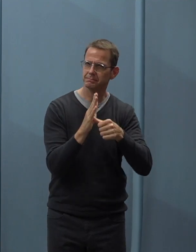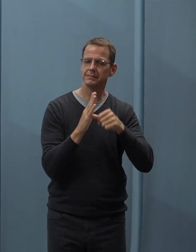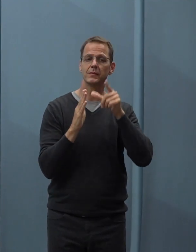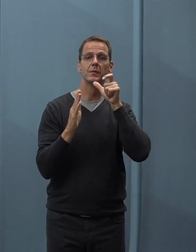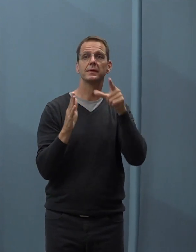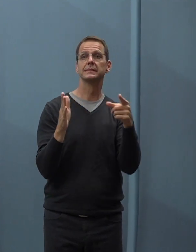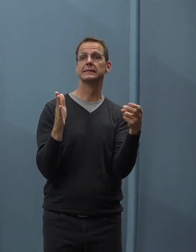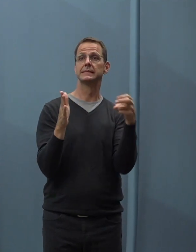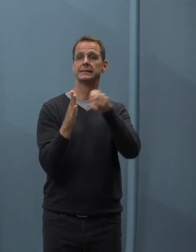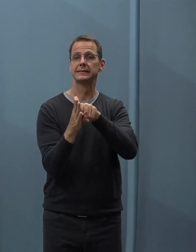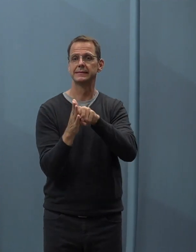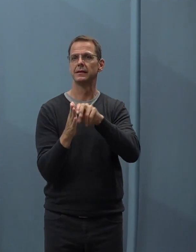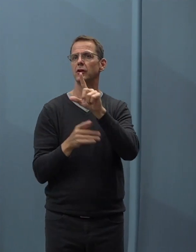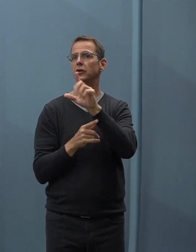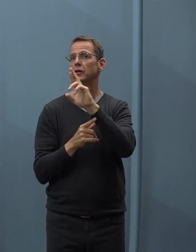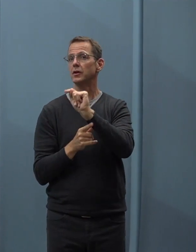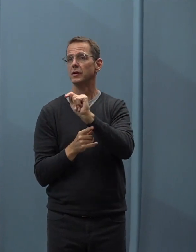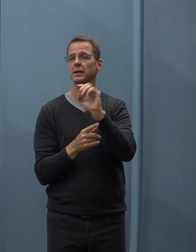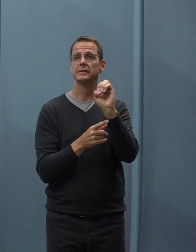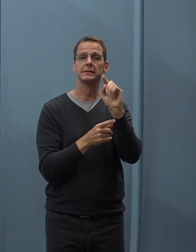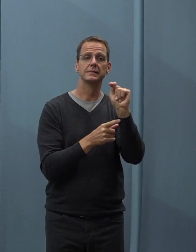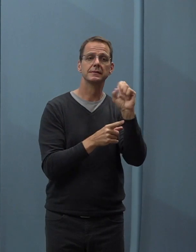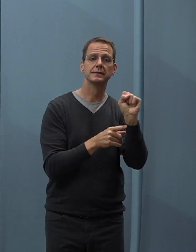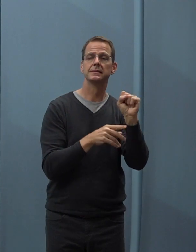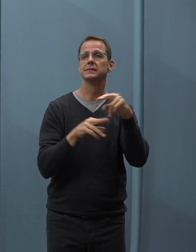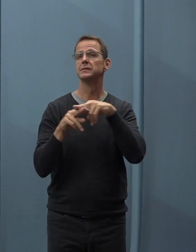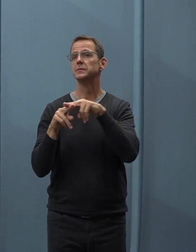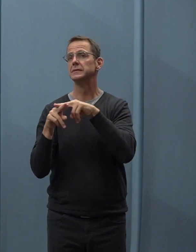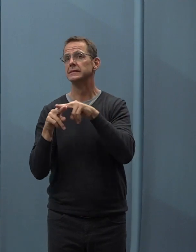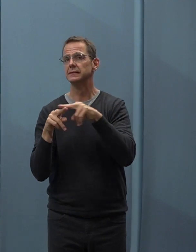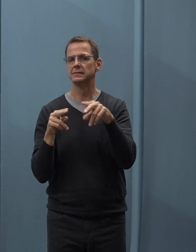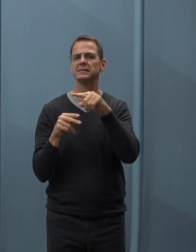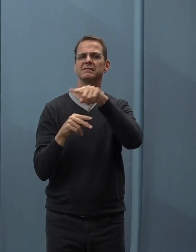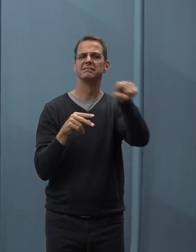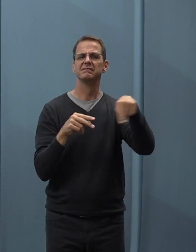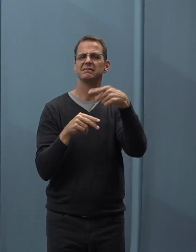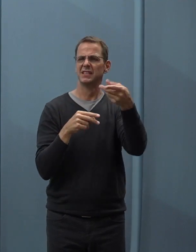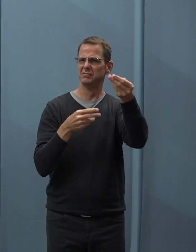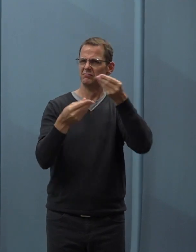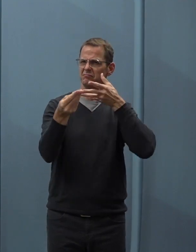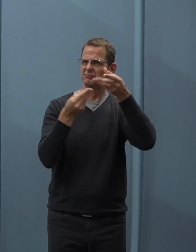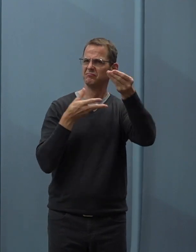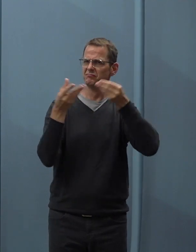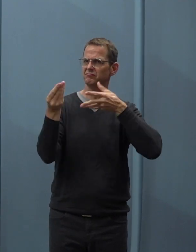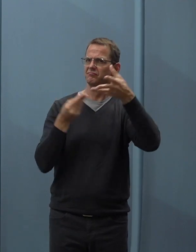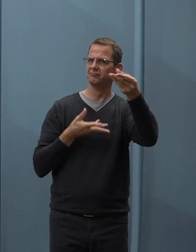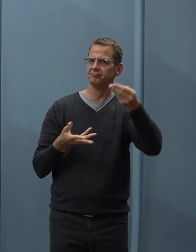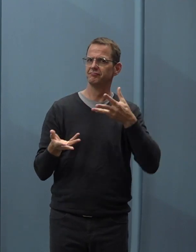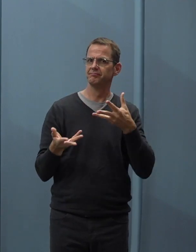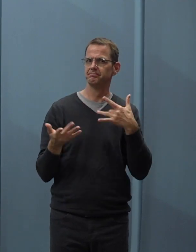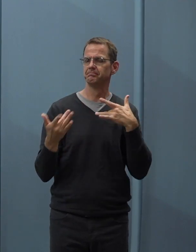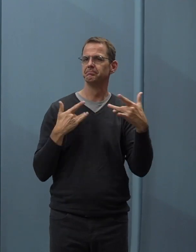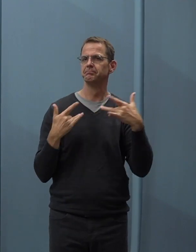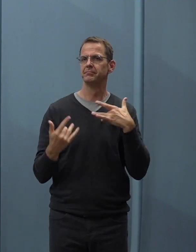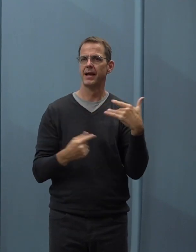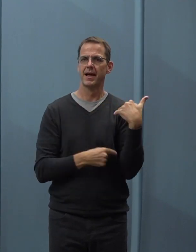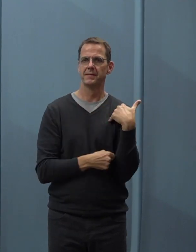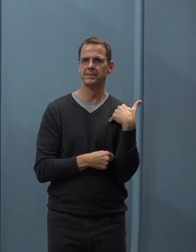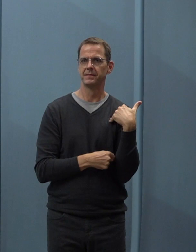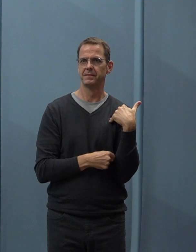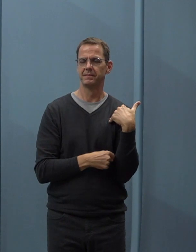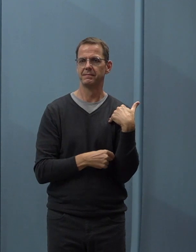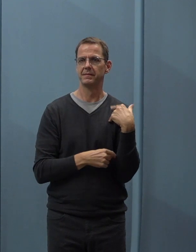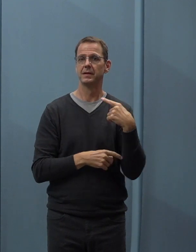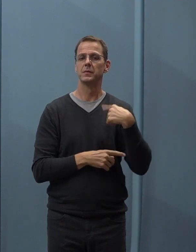Edmonton owned and operated facilities, amenities, attractions and services including public transit and this will be effective August 1st.